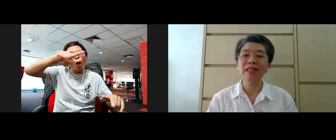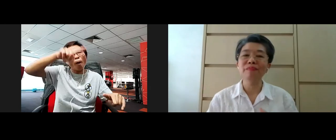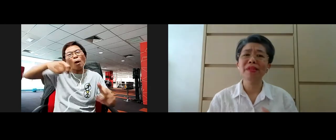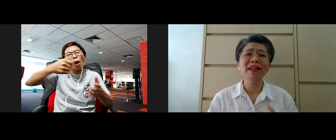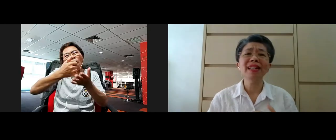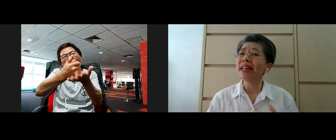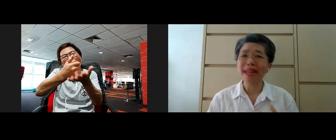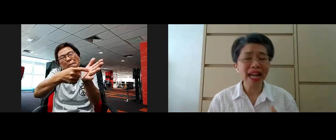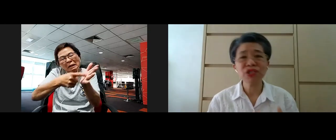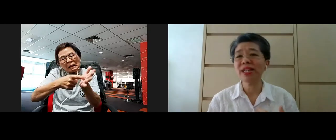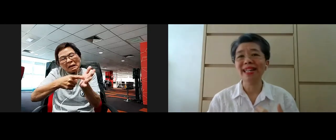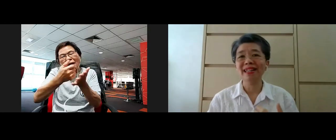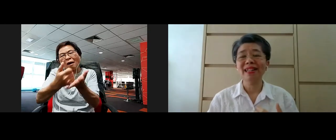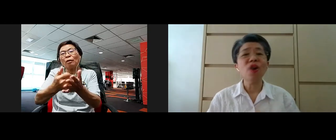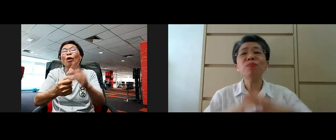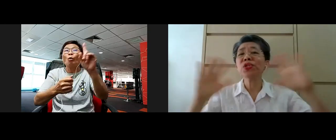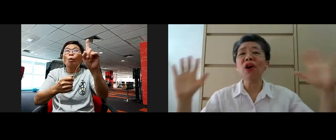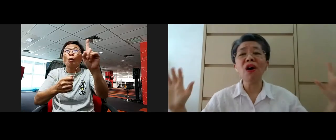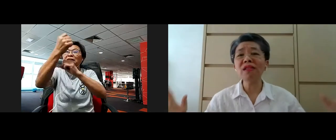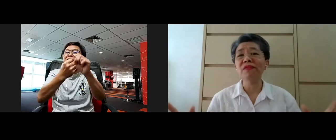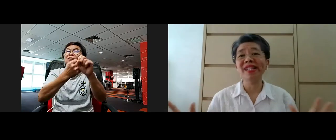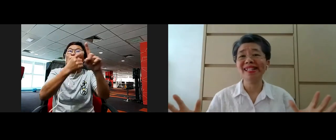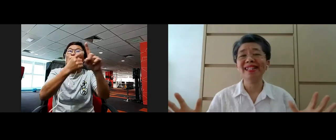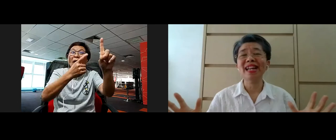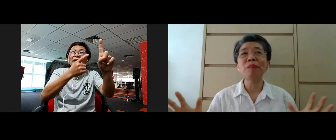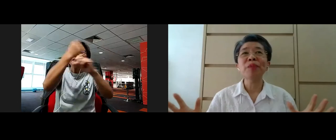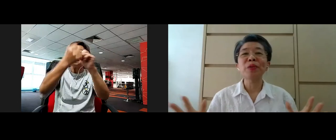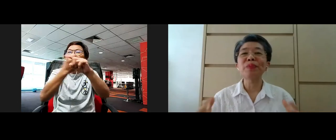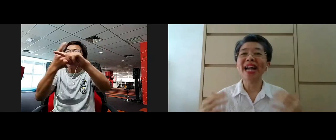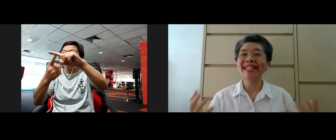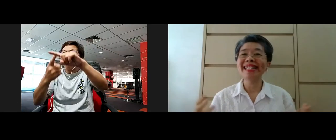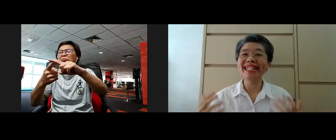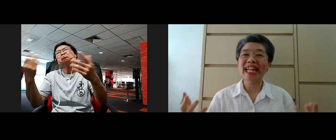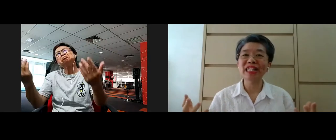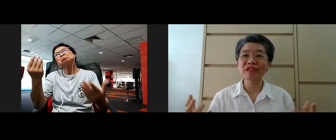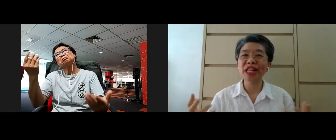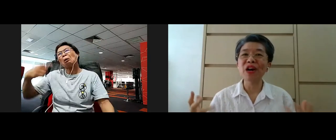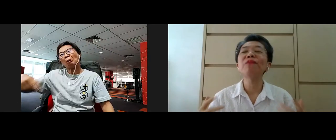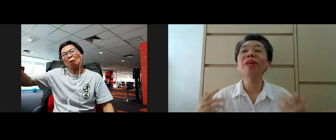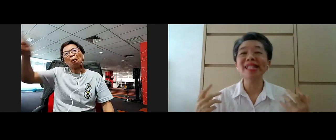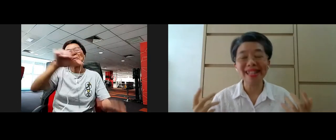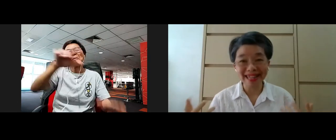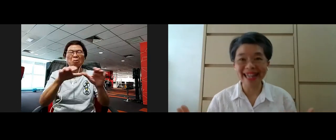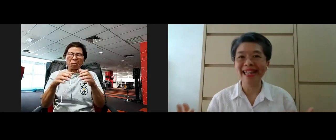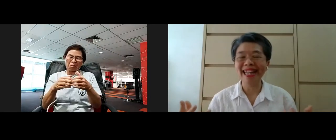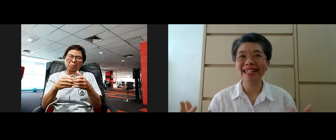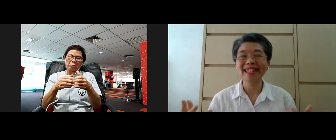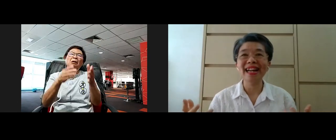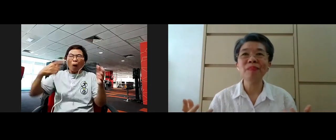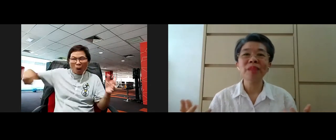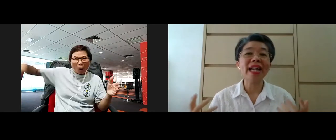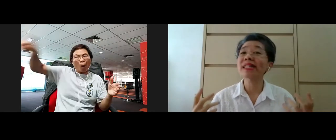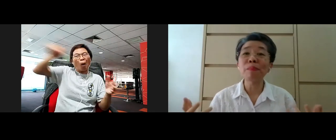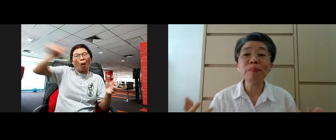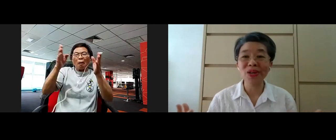a half year, yeah? Naturally, almost all of us, yeah? Will be under the category of person in need,